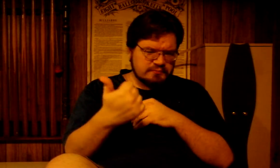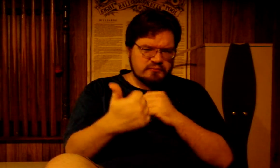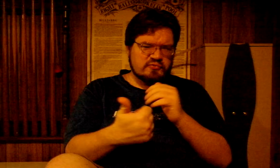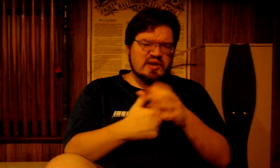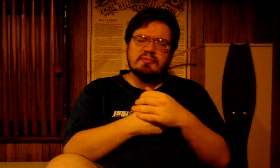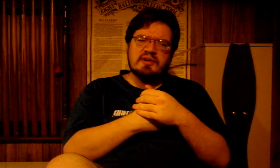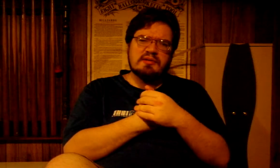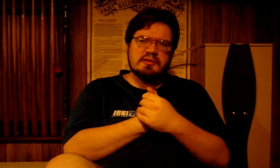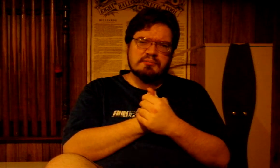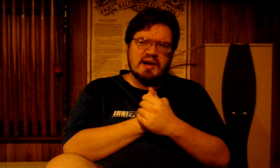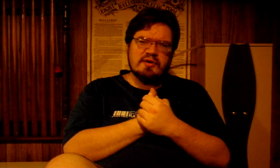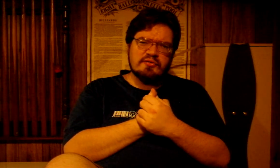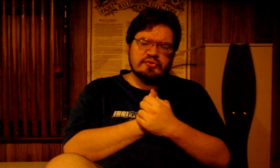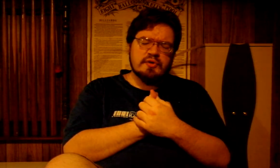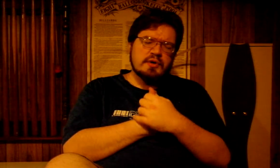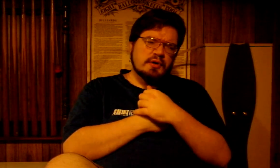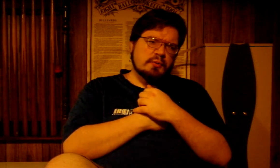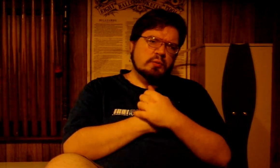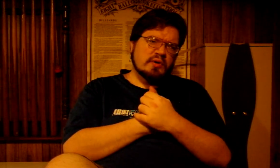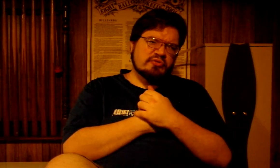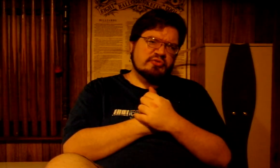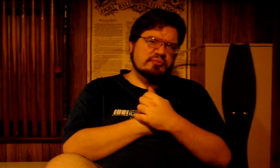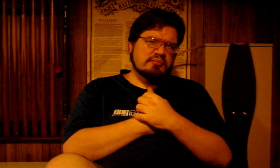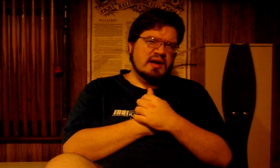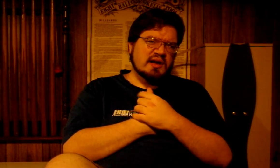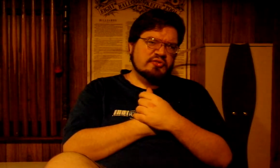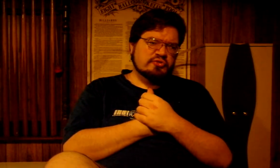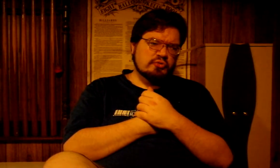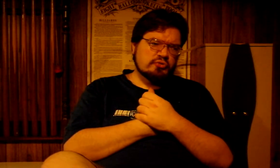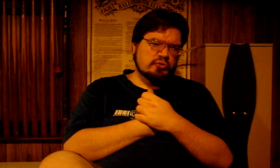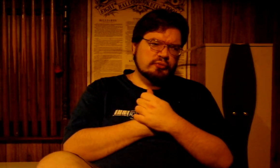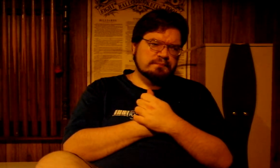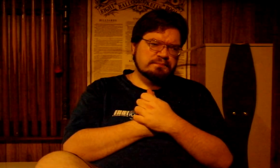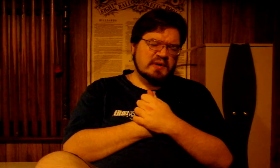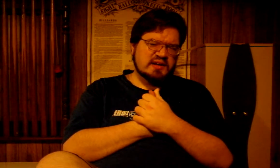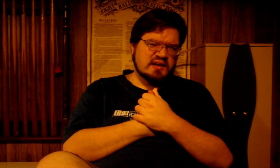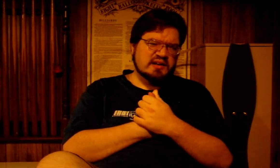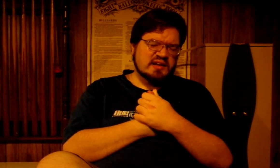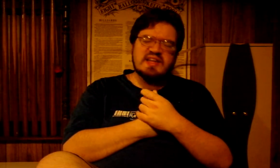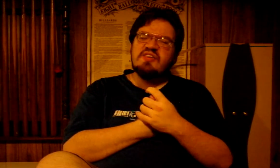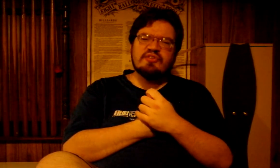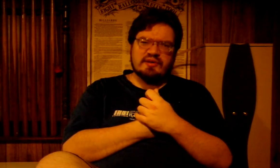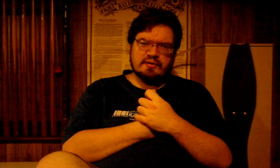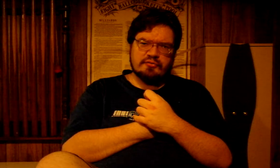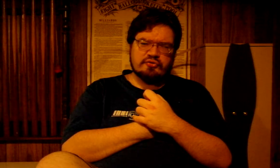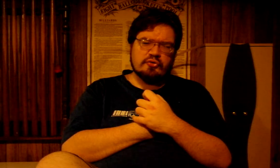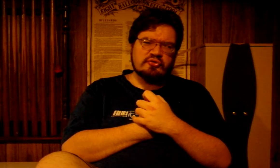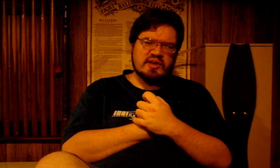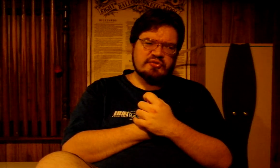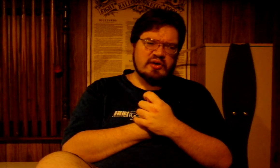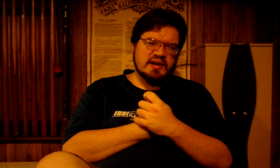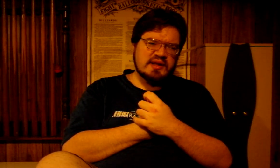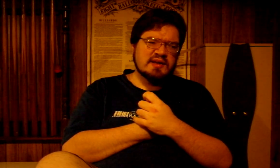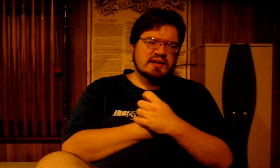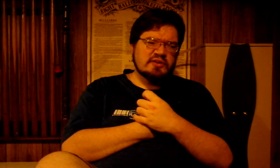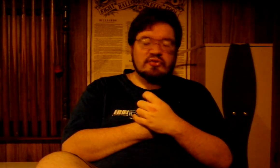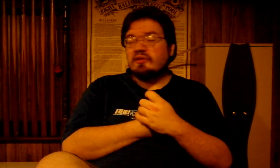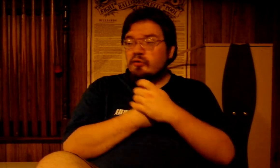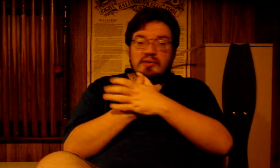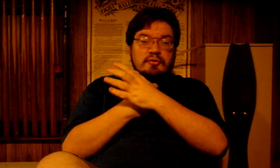Family and parents want social, an easing of social anxiety to say, look, I'm a good